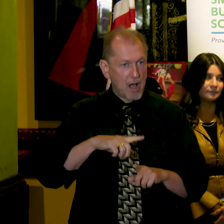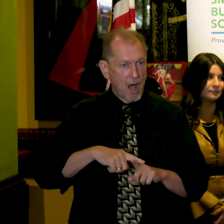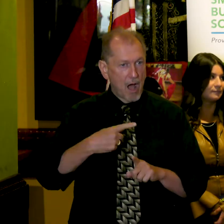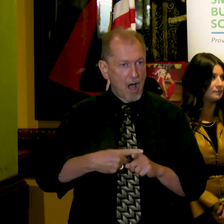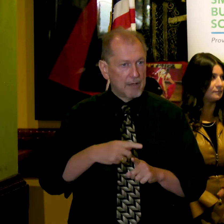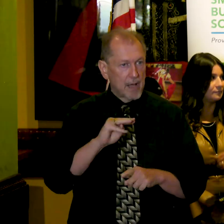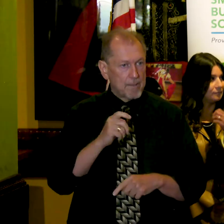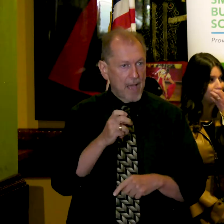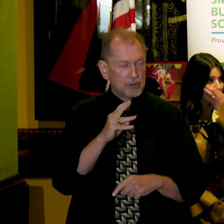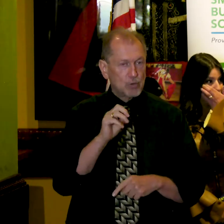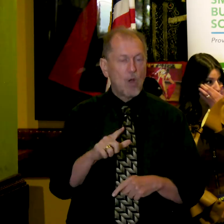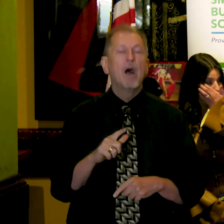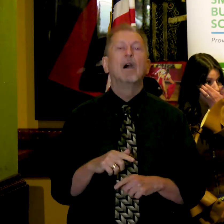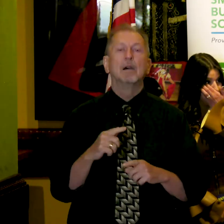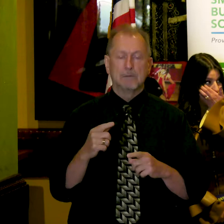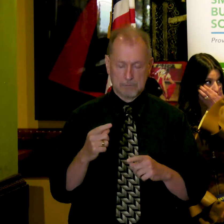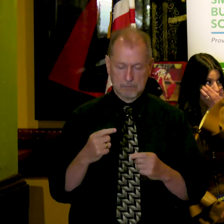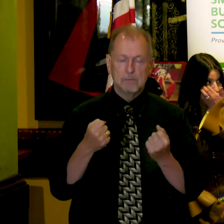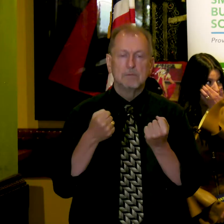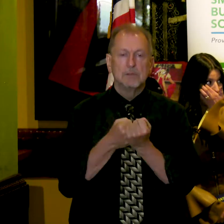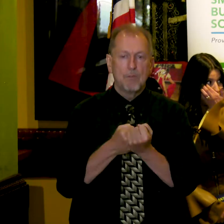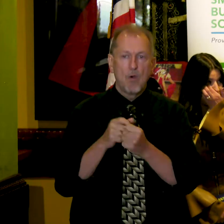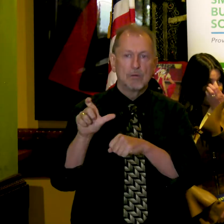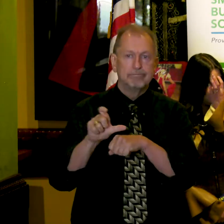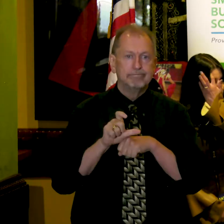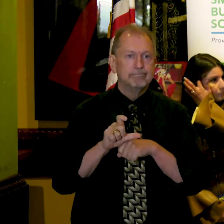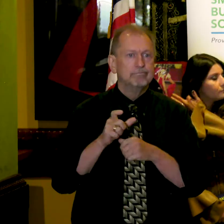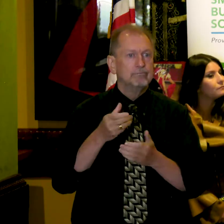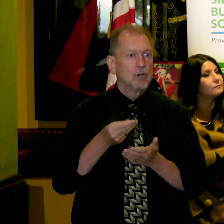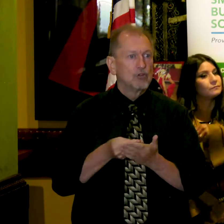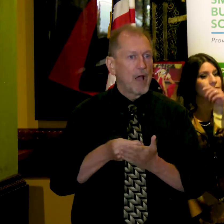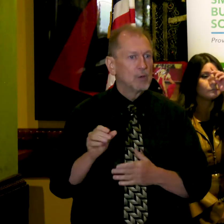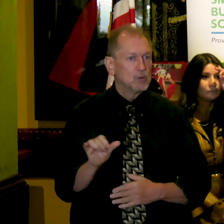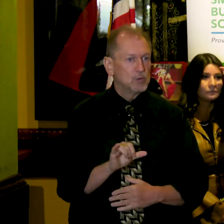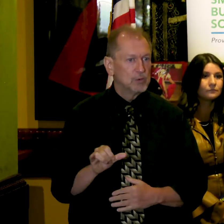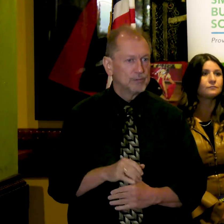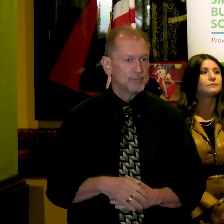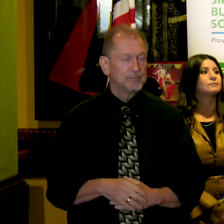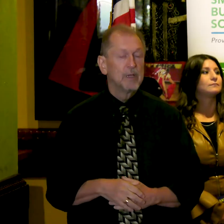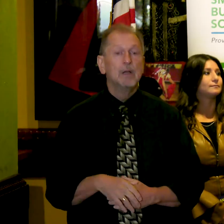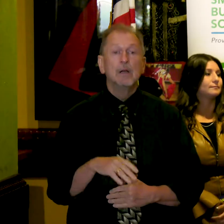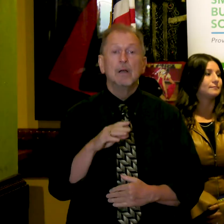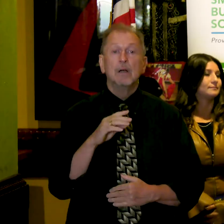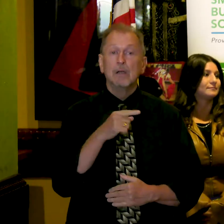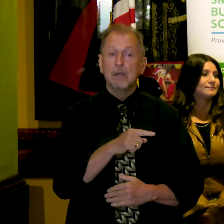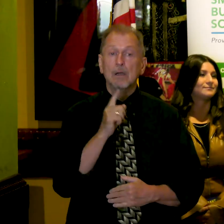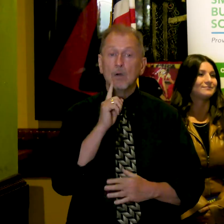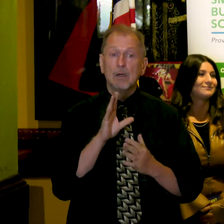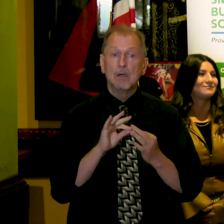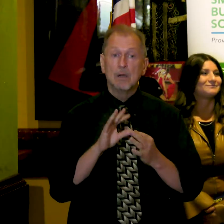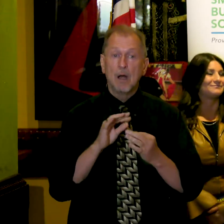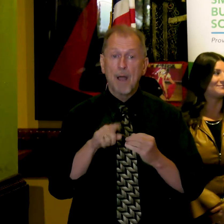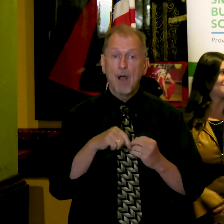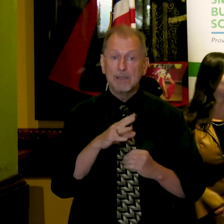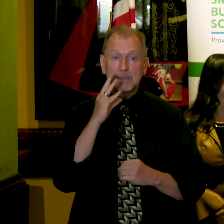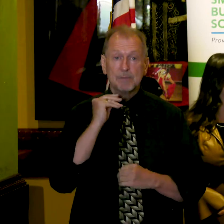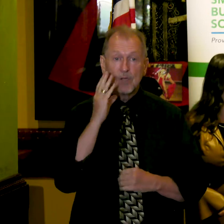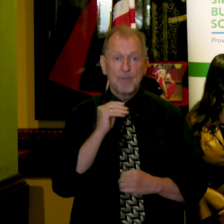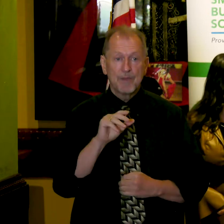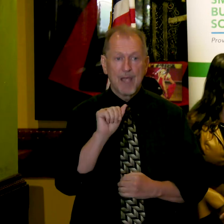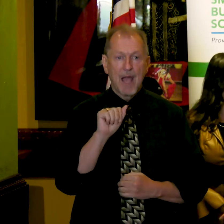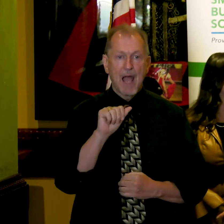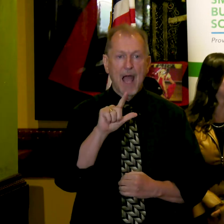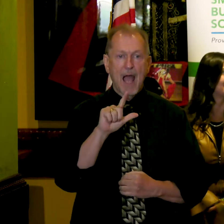proud to support this thriving business. To speak about his experiences, please welcome Alex